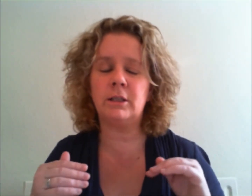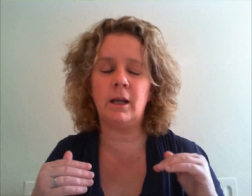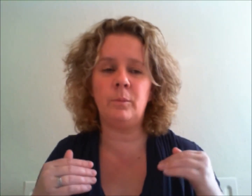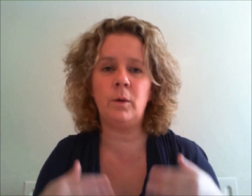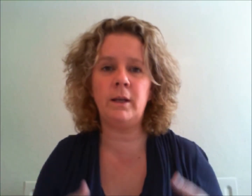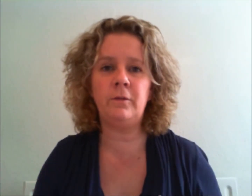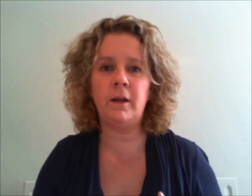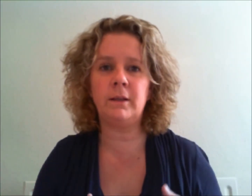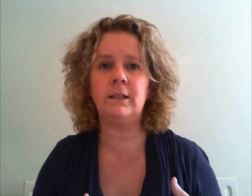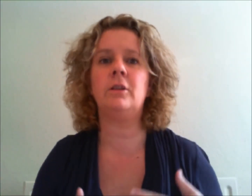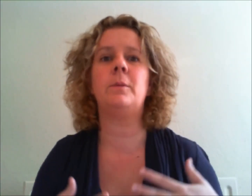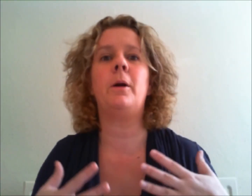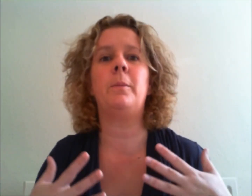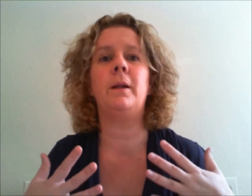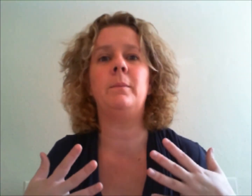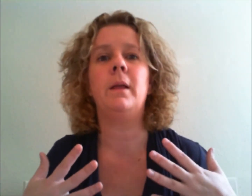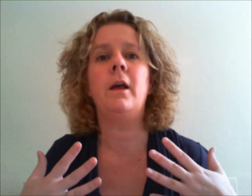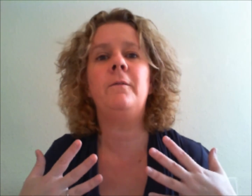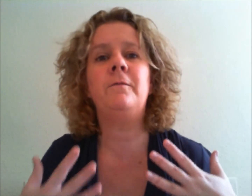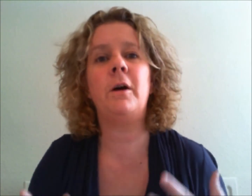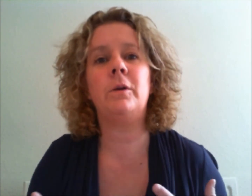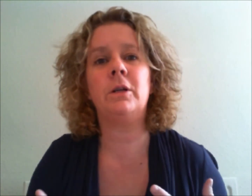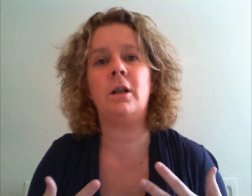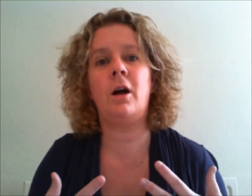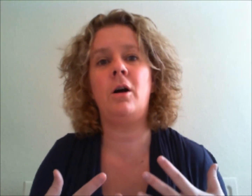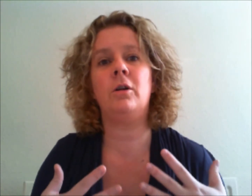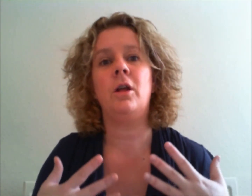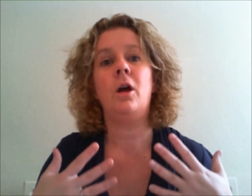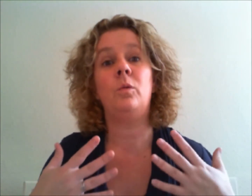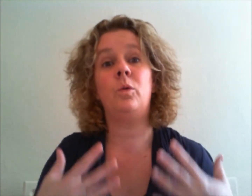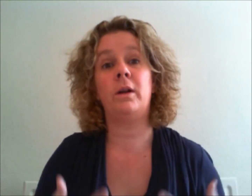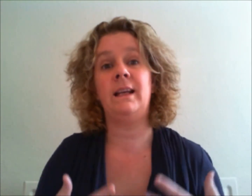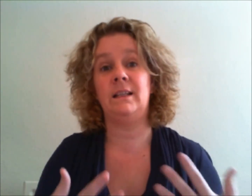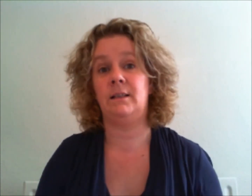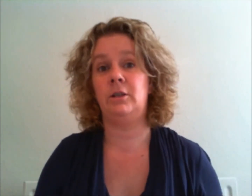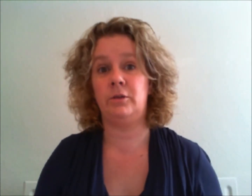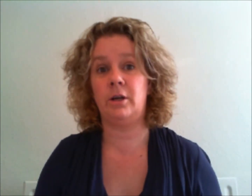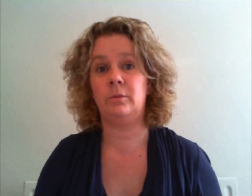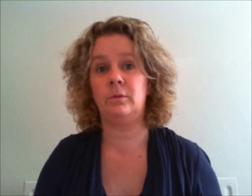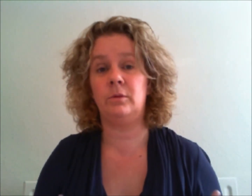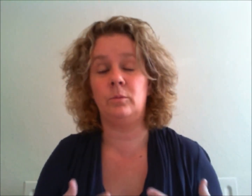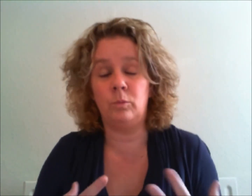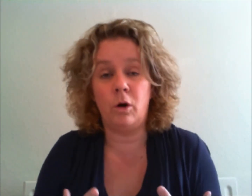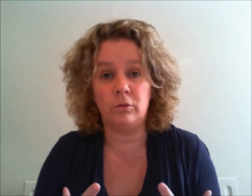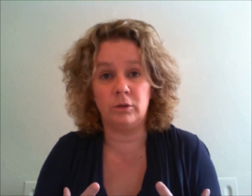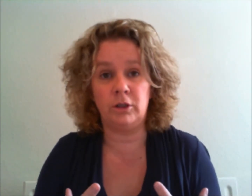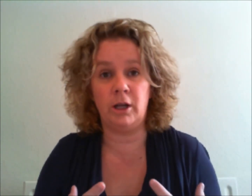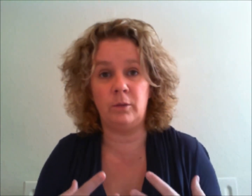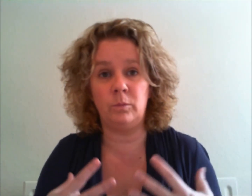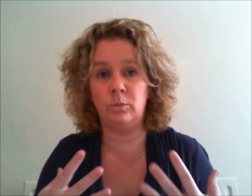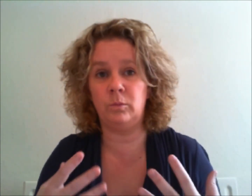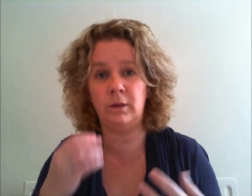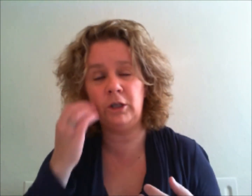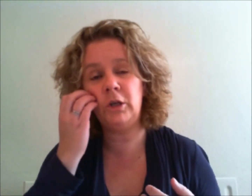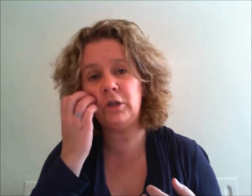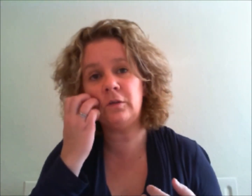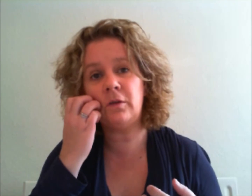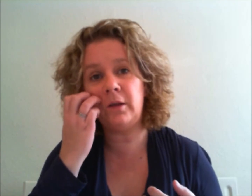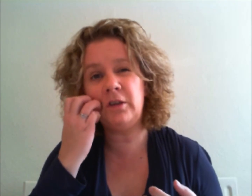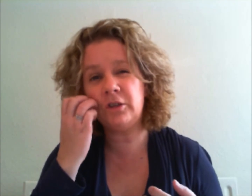and when you're focusing on the problem focus on what it is you don't want you know use your right use